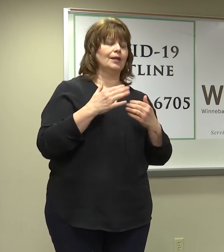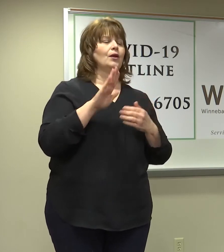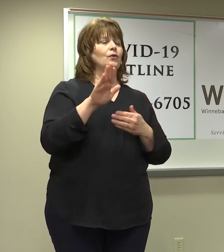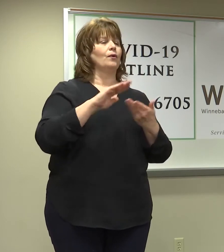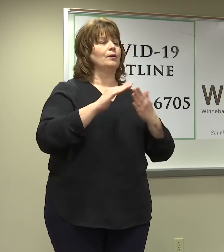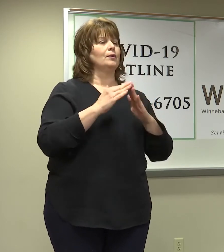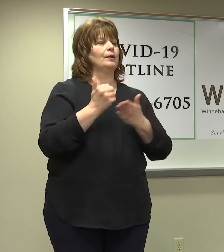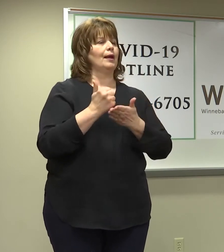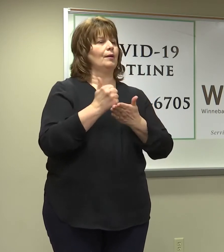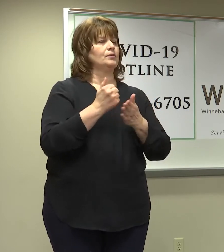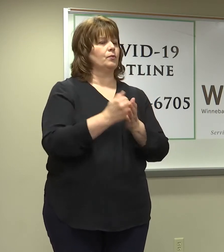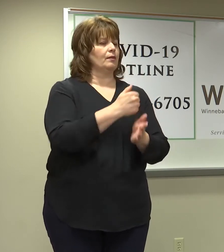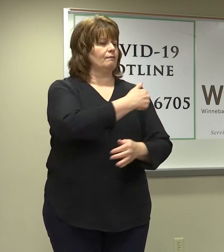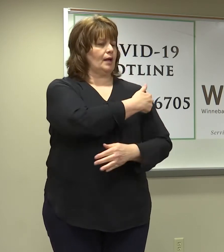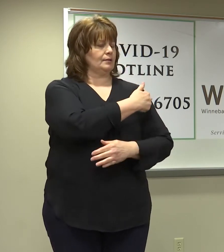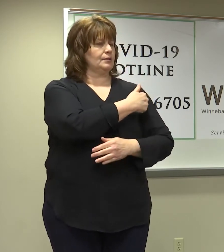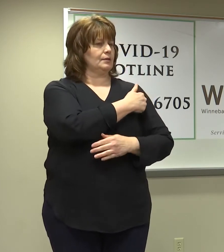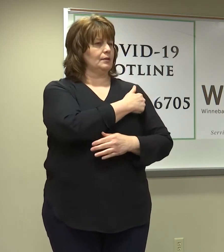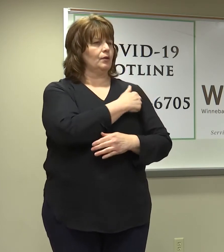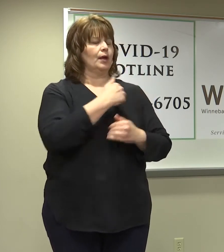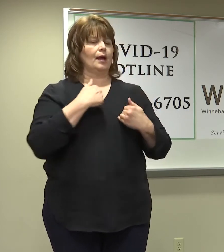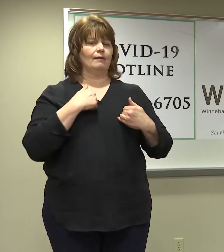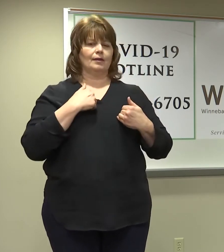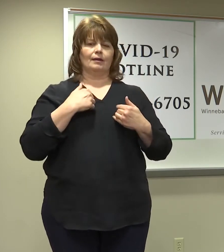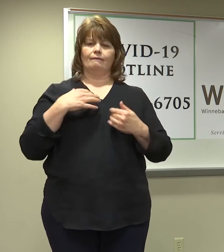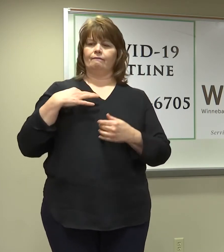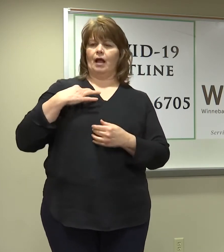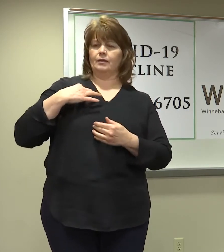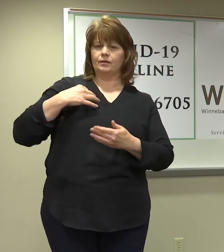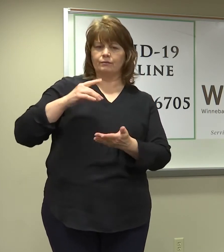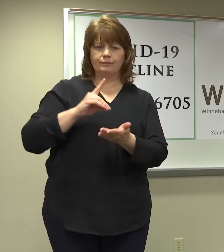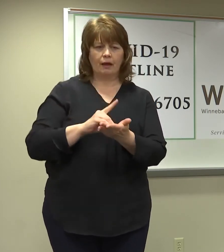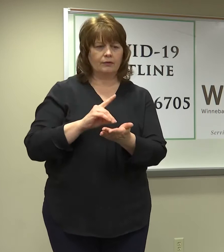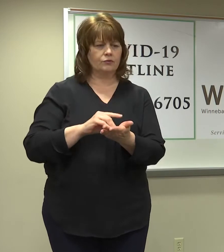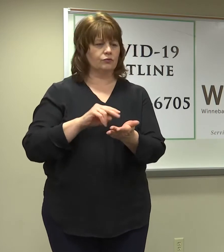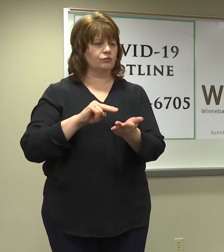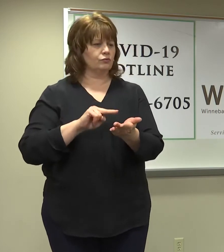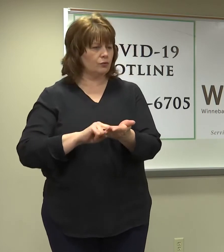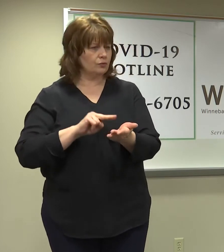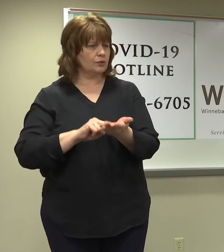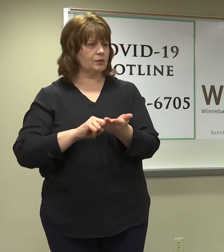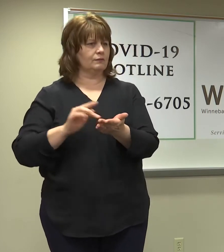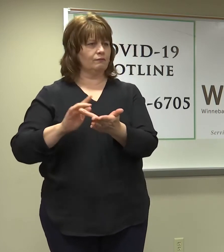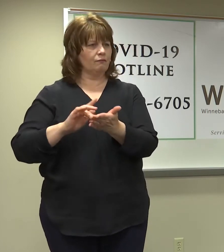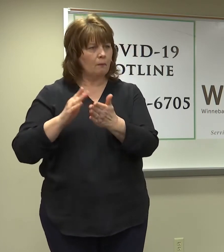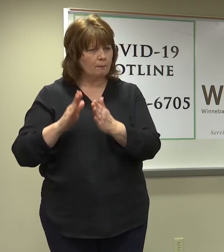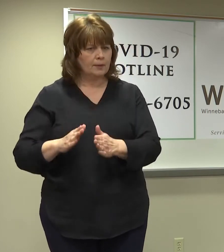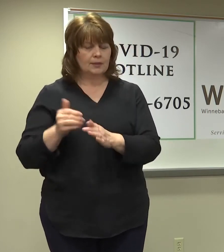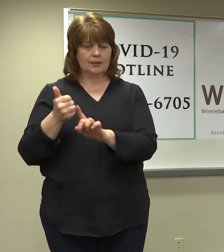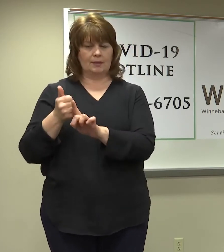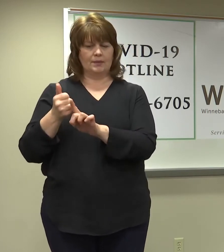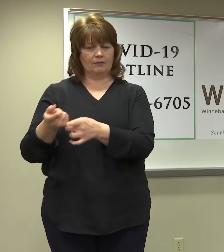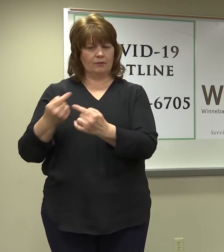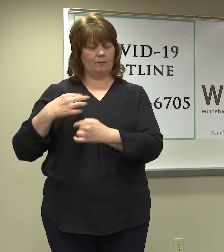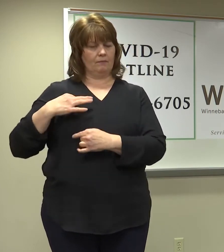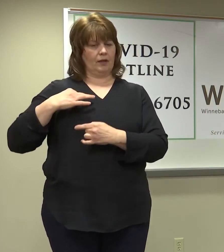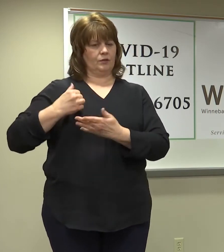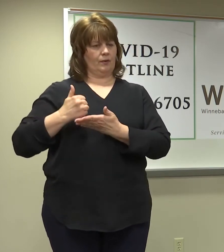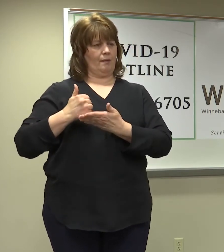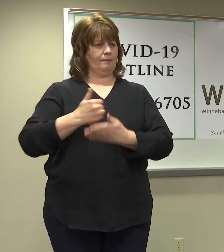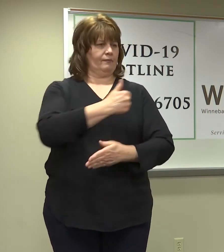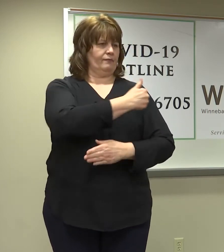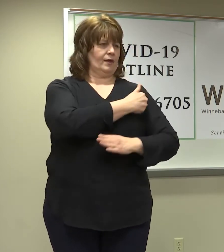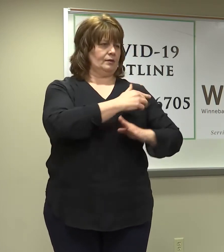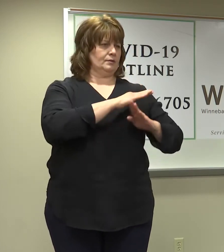We're working with our Medical Reserve Corps, which includes volunteer physicians and nurses and pharmacists, in addition to our hospital partners